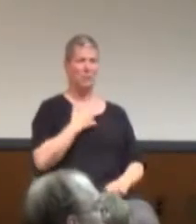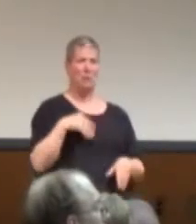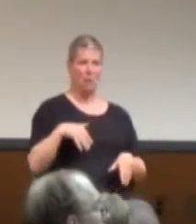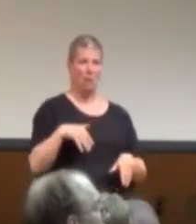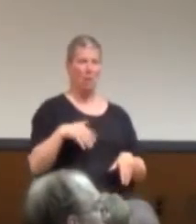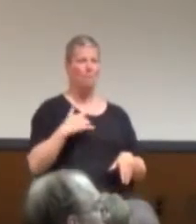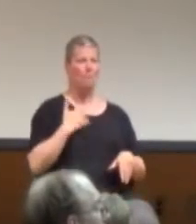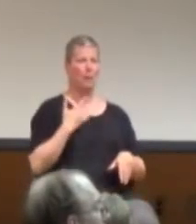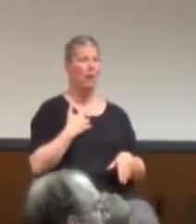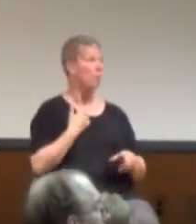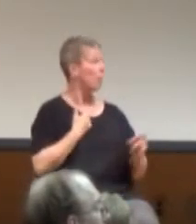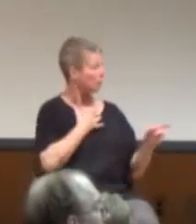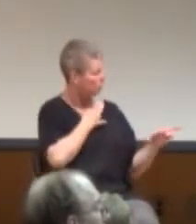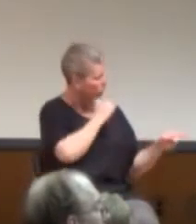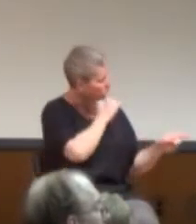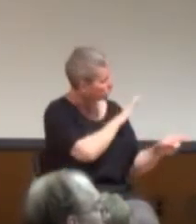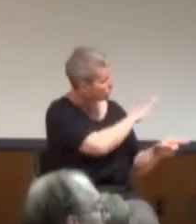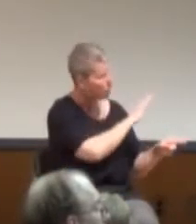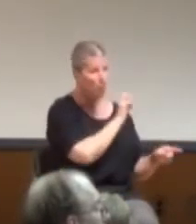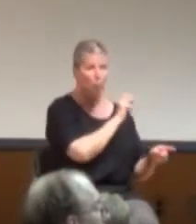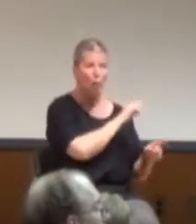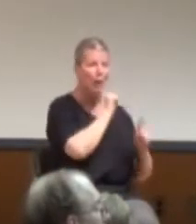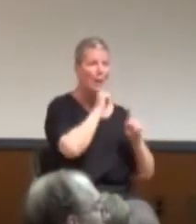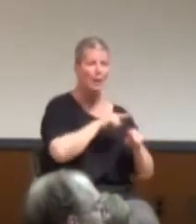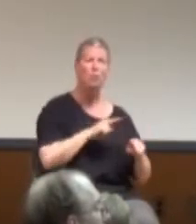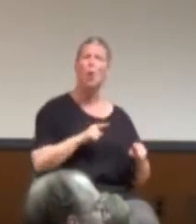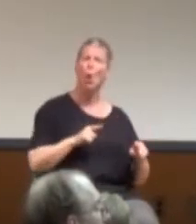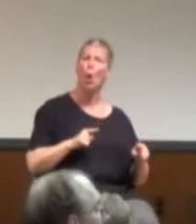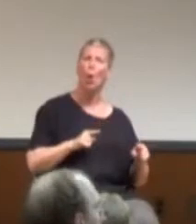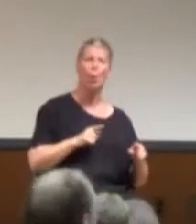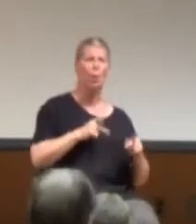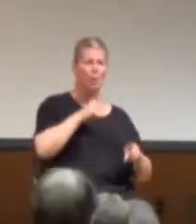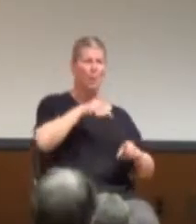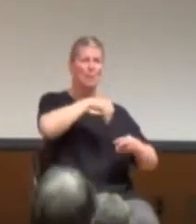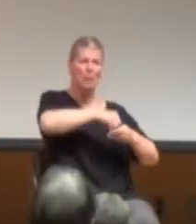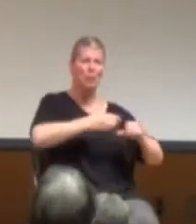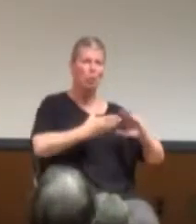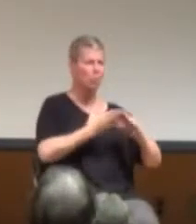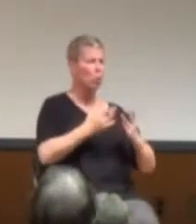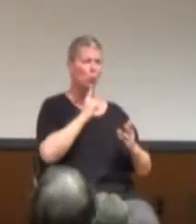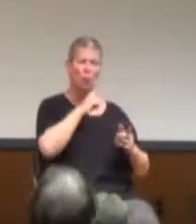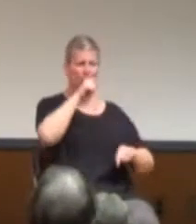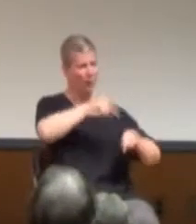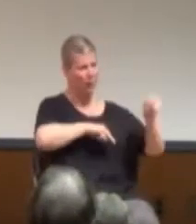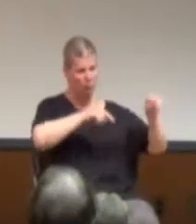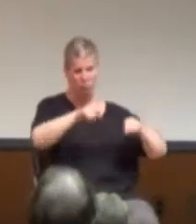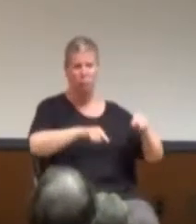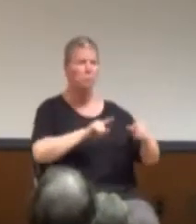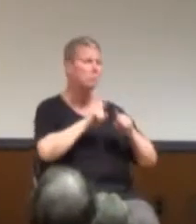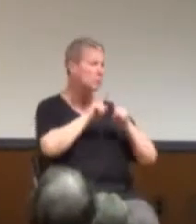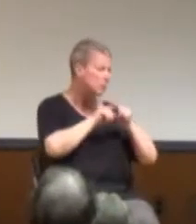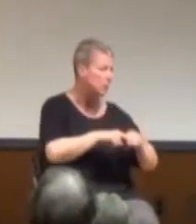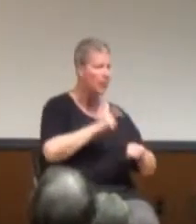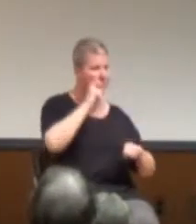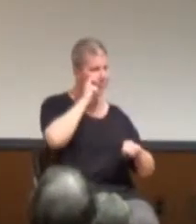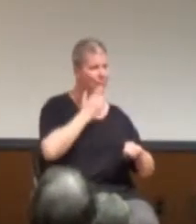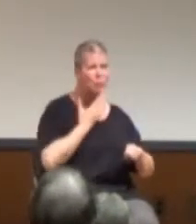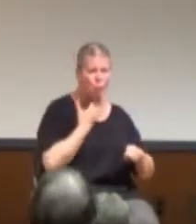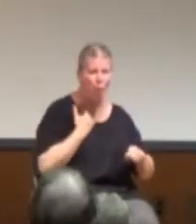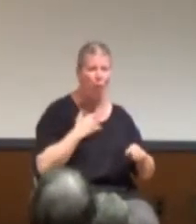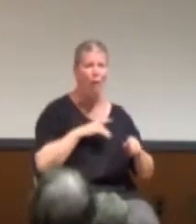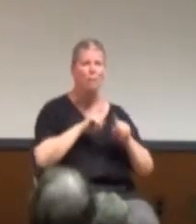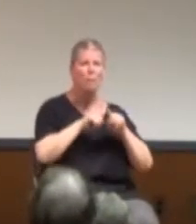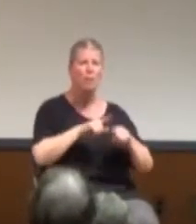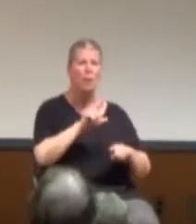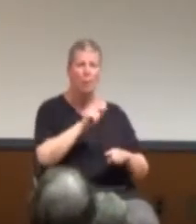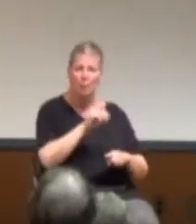way. But, um, yeah. So, would advise you to kind of think about what's going to come up and work out what you're going say today. But,